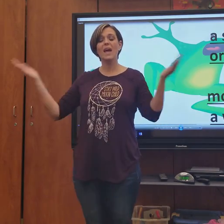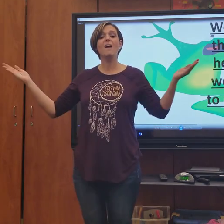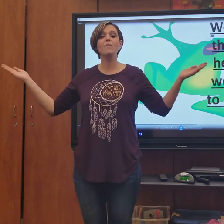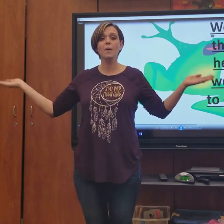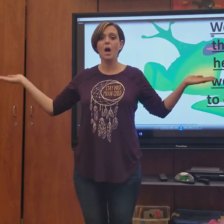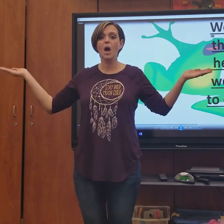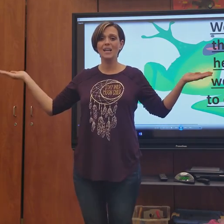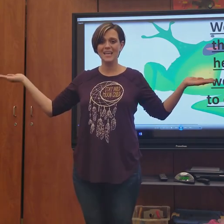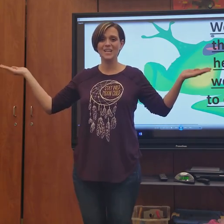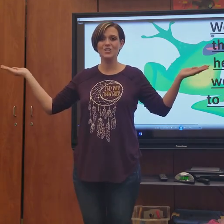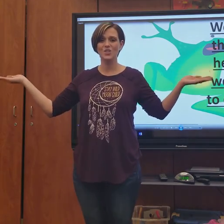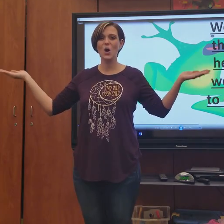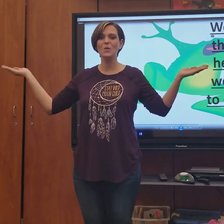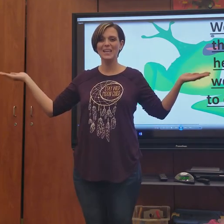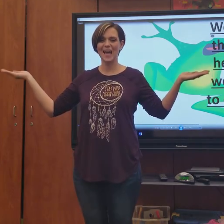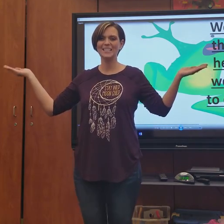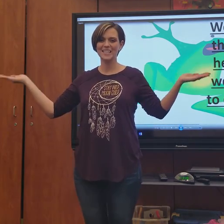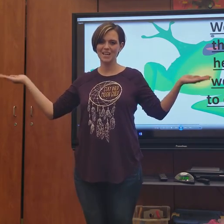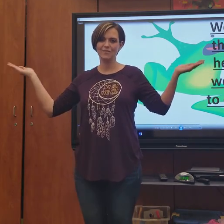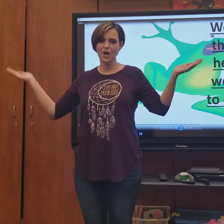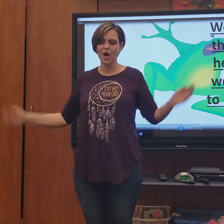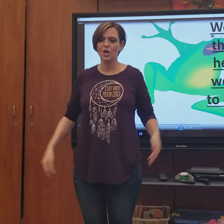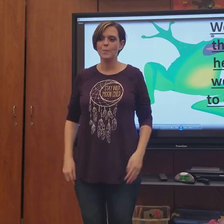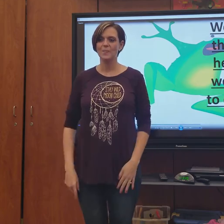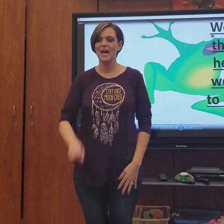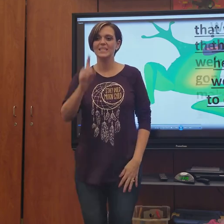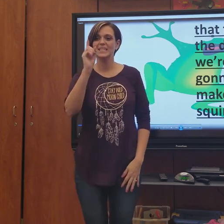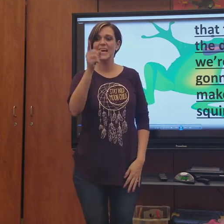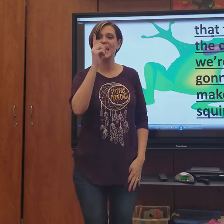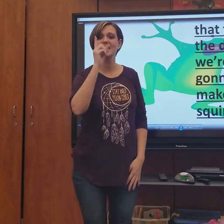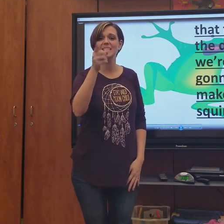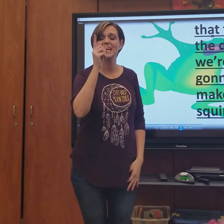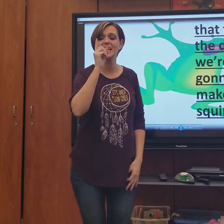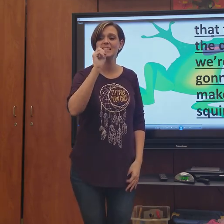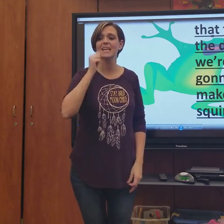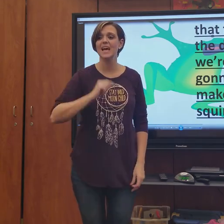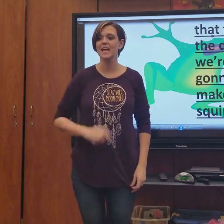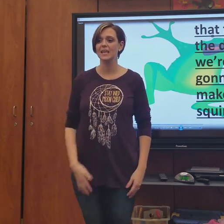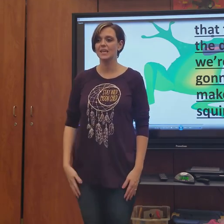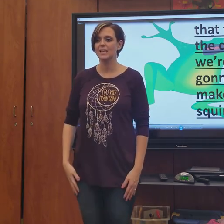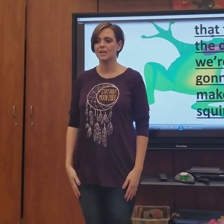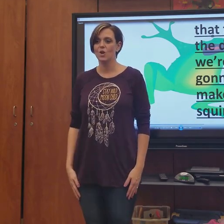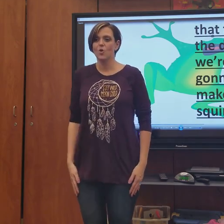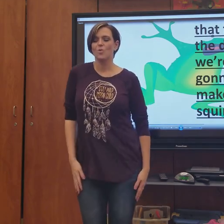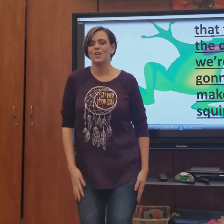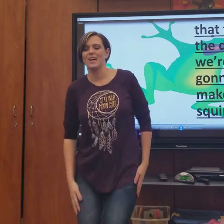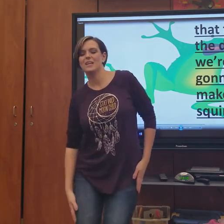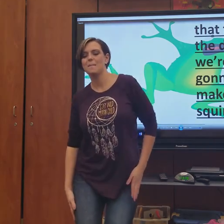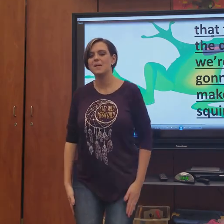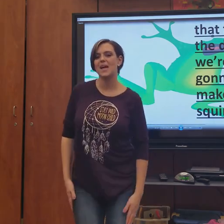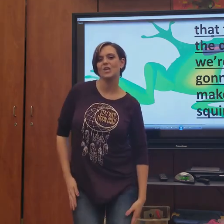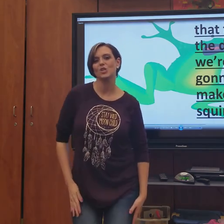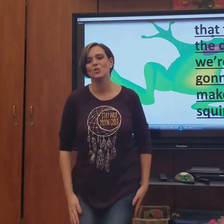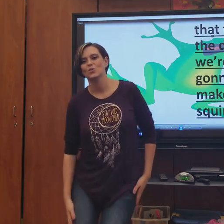have them all here so we'd like to confirm That today's the day we're gonna make you